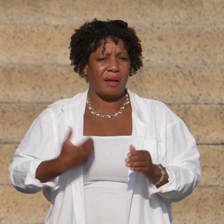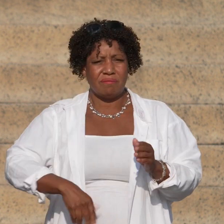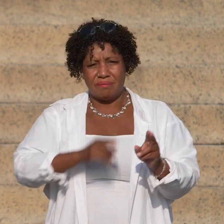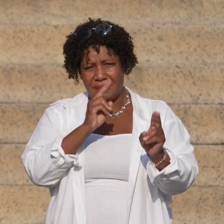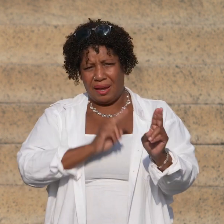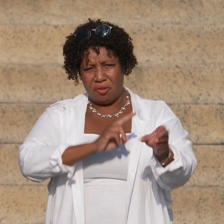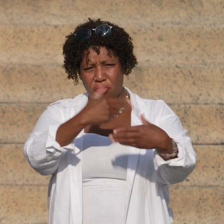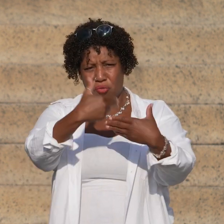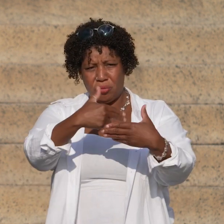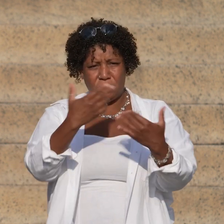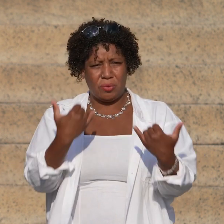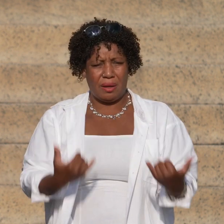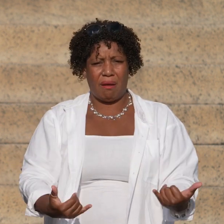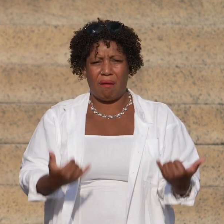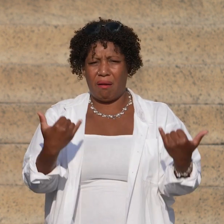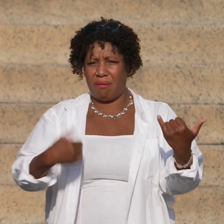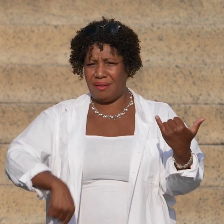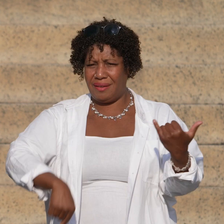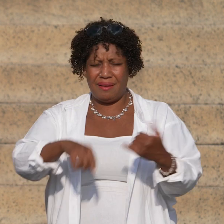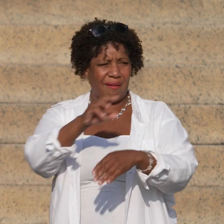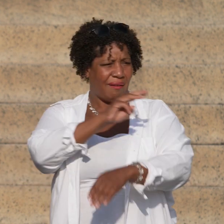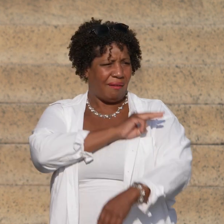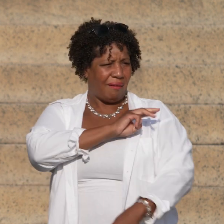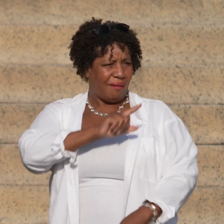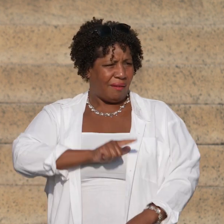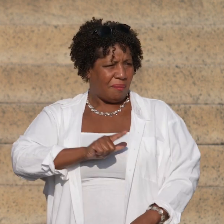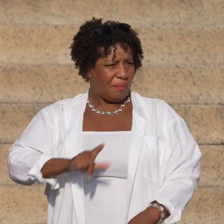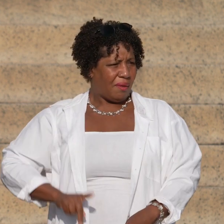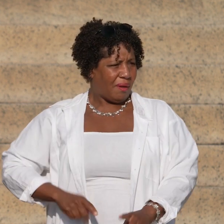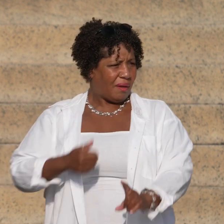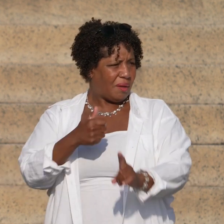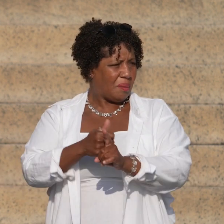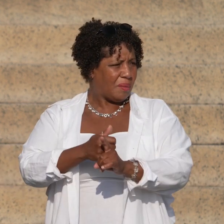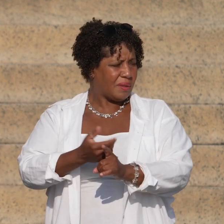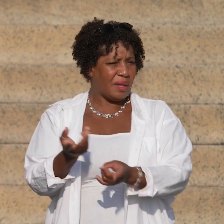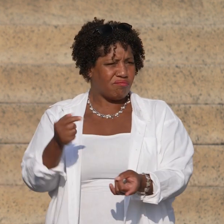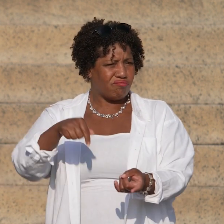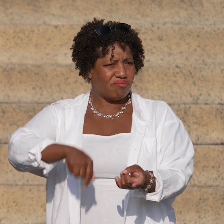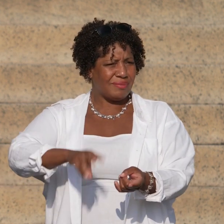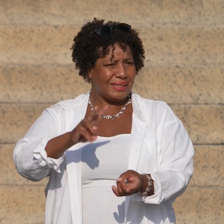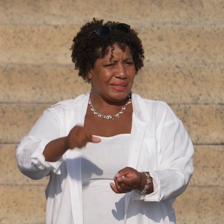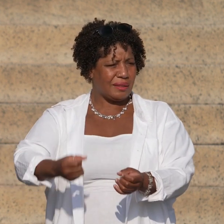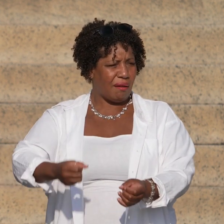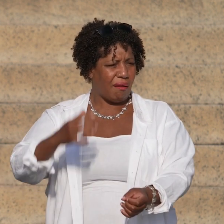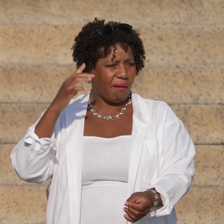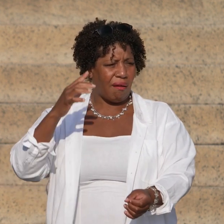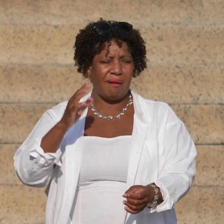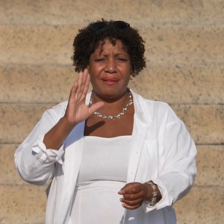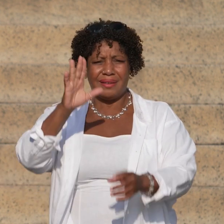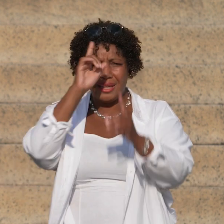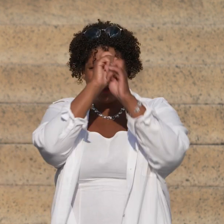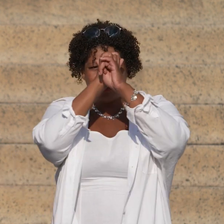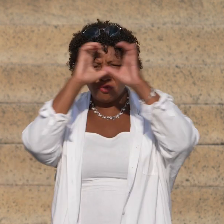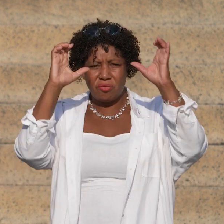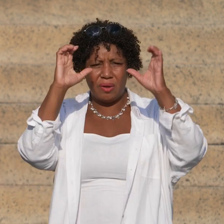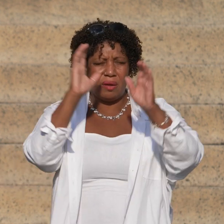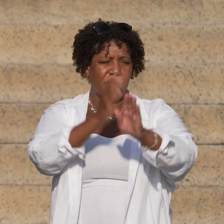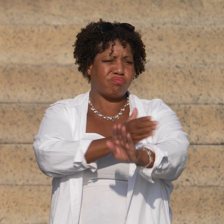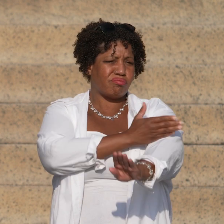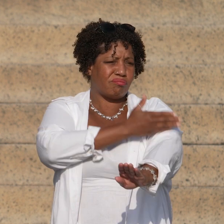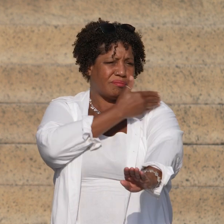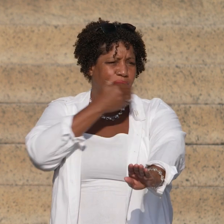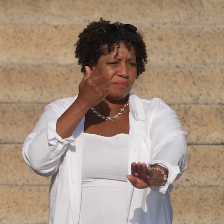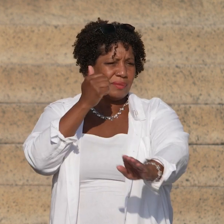honor to be here with you all, standing where Dr. Martin Luther King Jr. stood 60 years ago, sharing his dream for a better America.